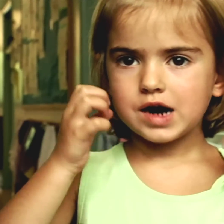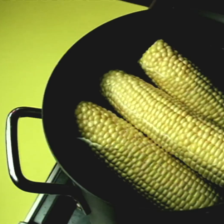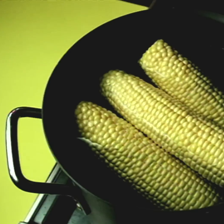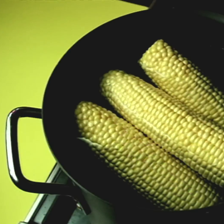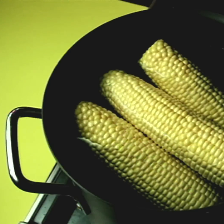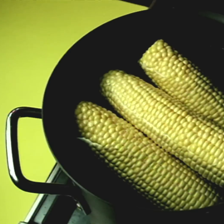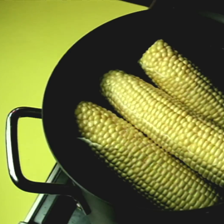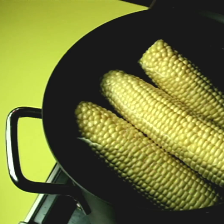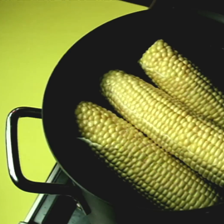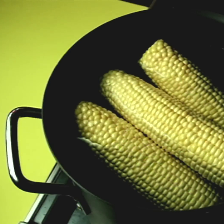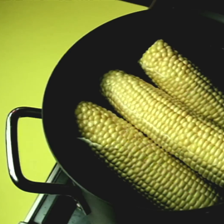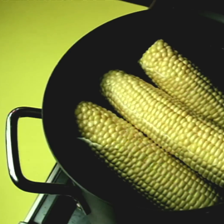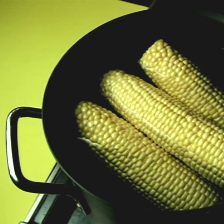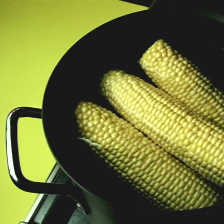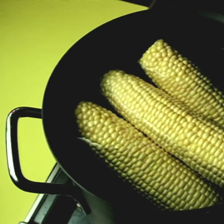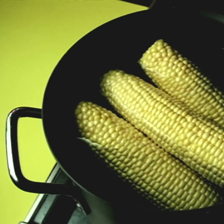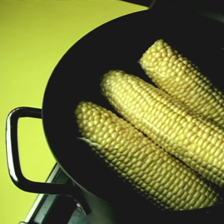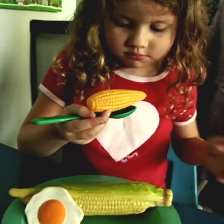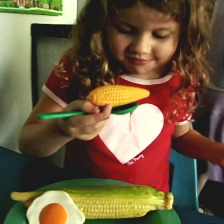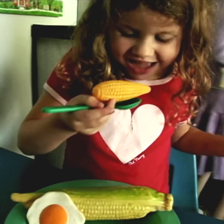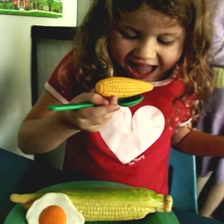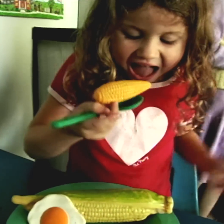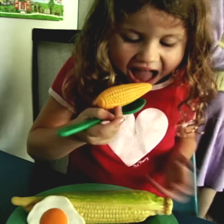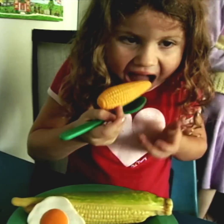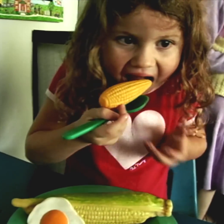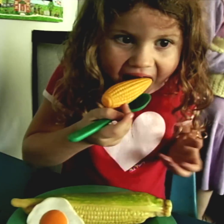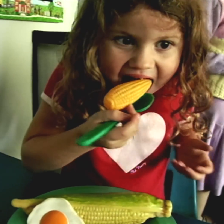Lettuce. like it on the cob. Corn.